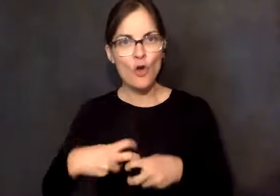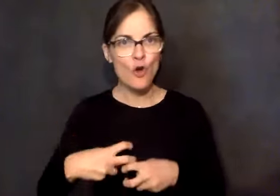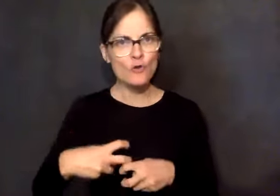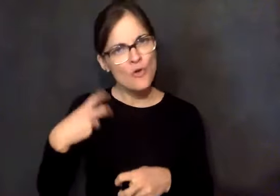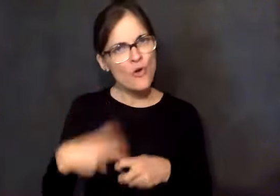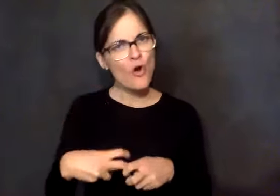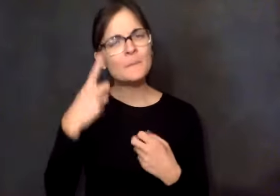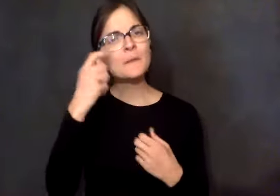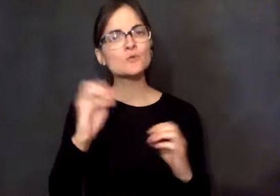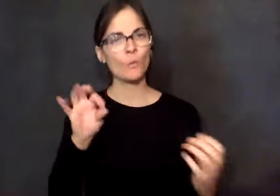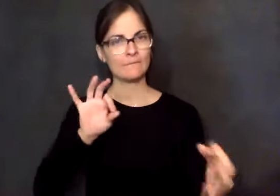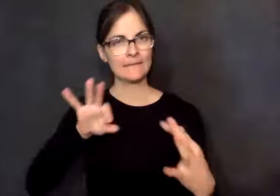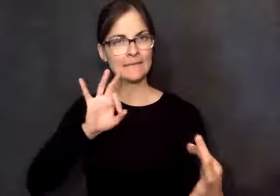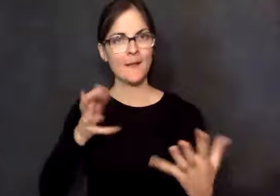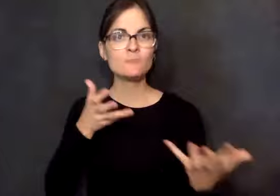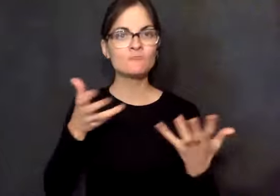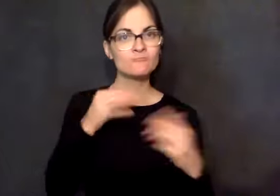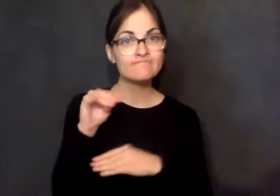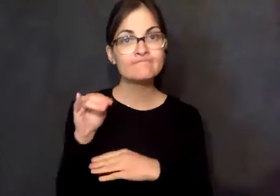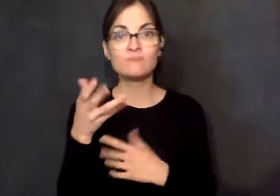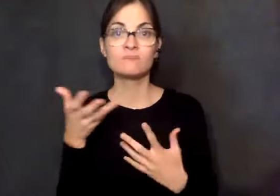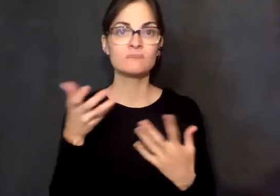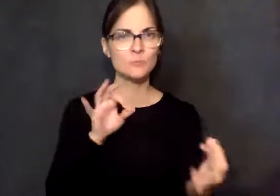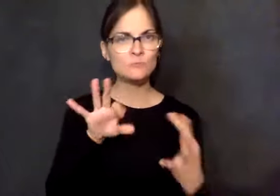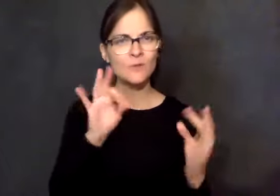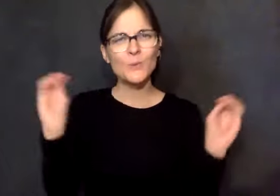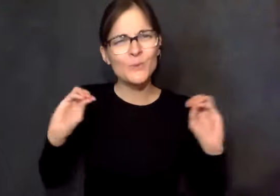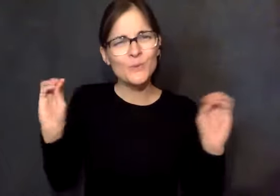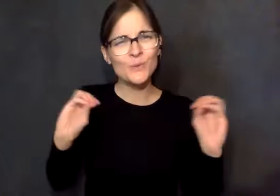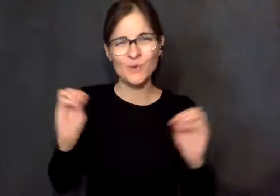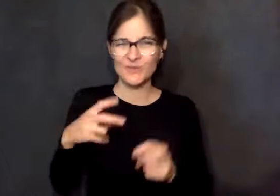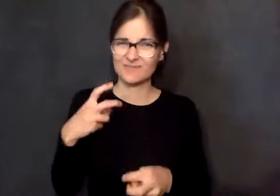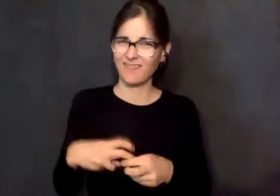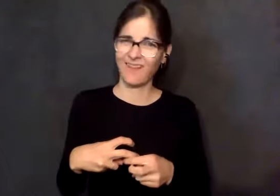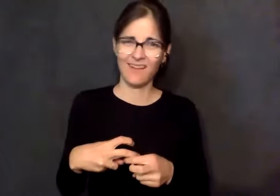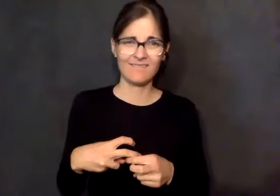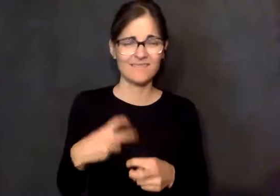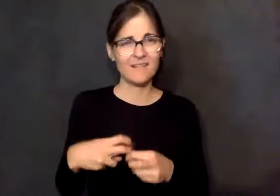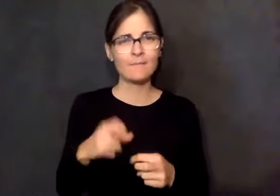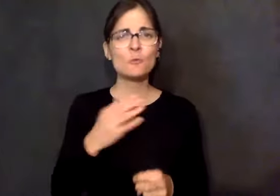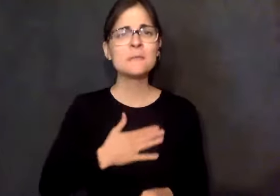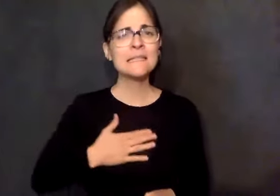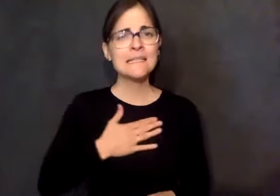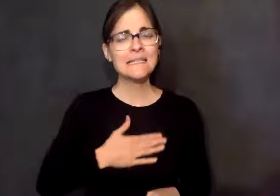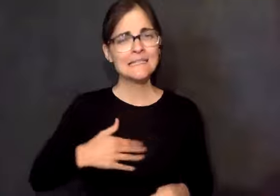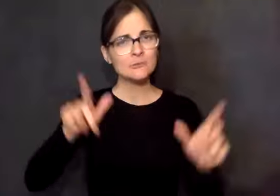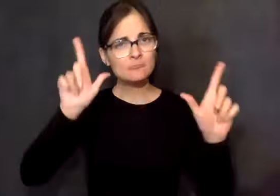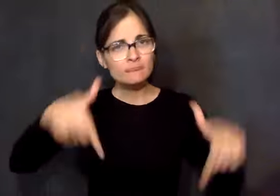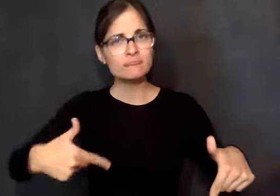back and forth. See, y'all don't. We don't get to hear your part coming back. So it's just real difficult. So please